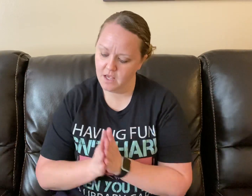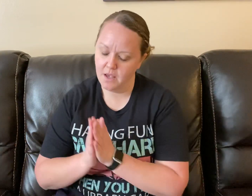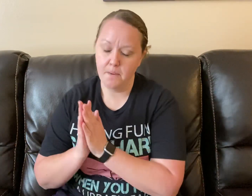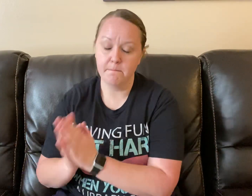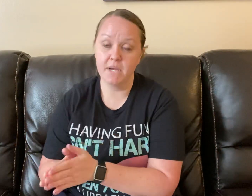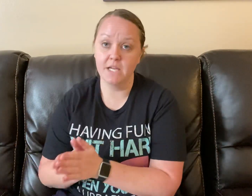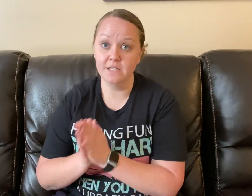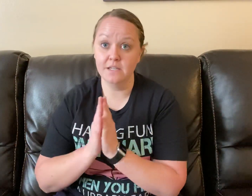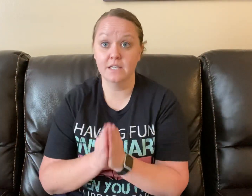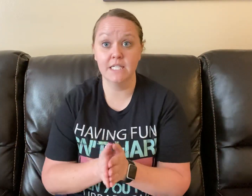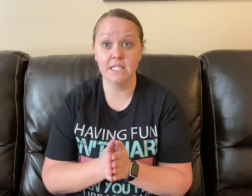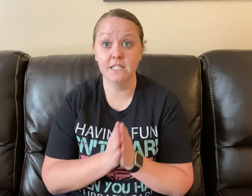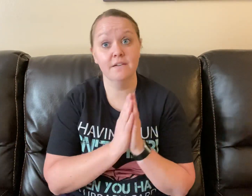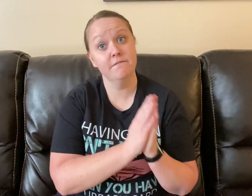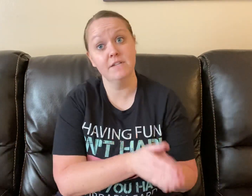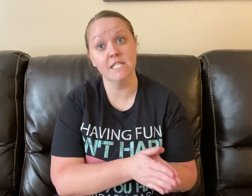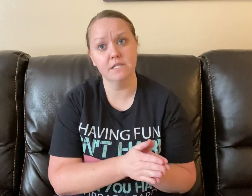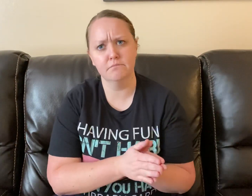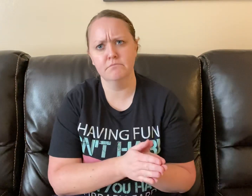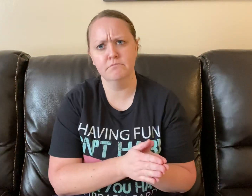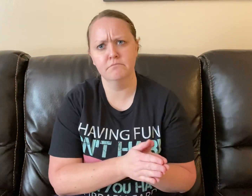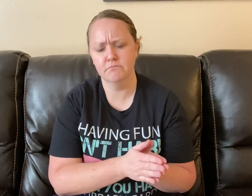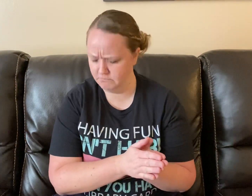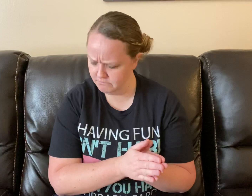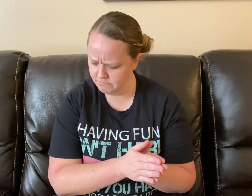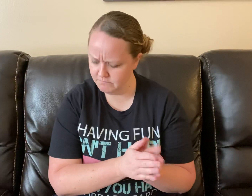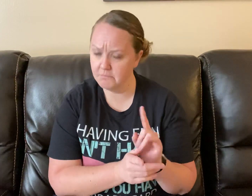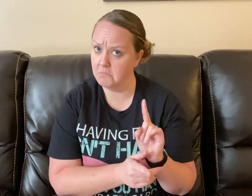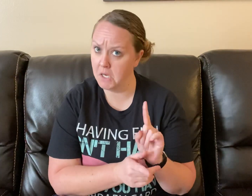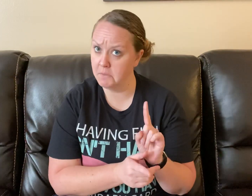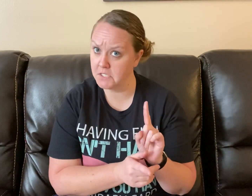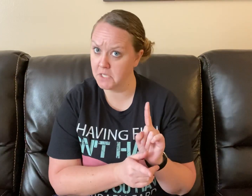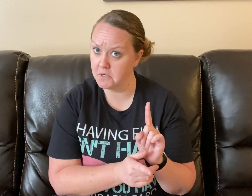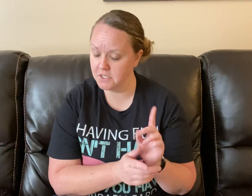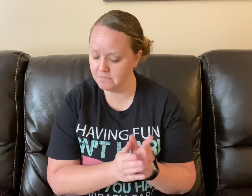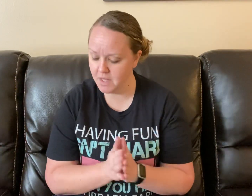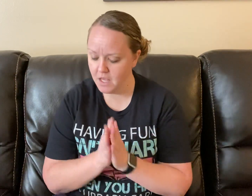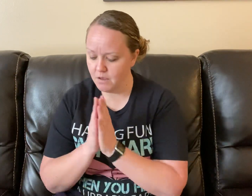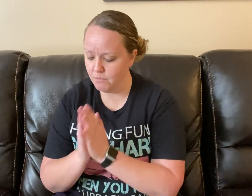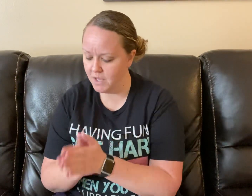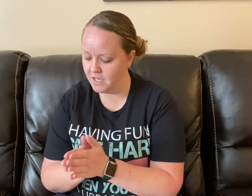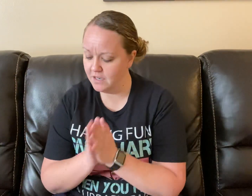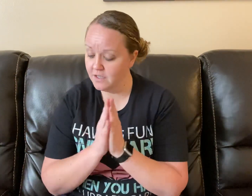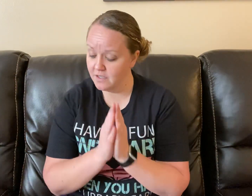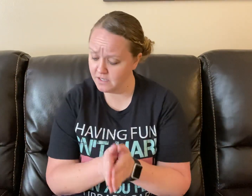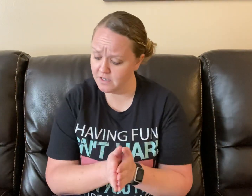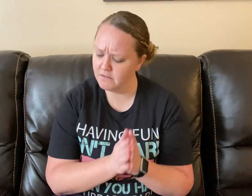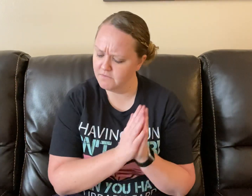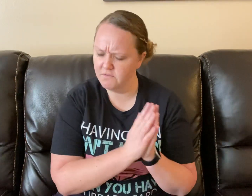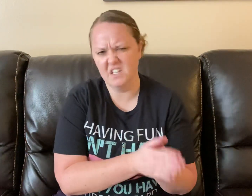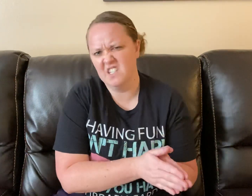Ben-i-fit. Let me say that one again. Ben-i-fit.